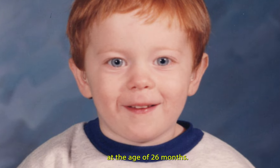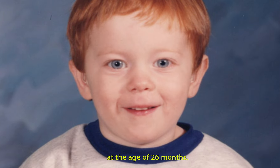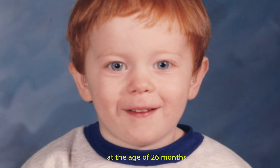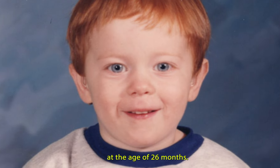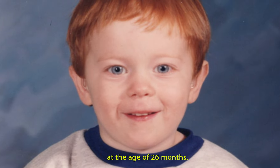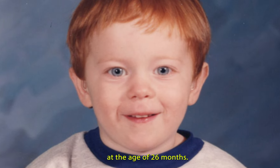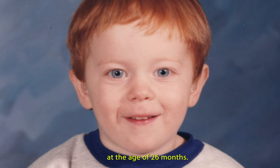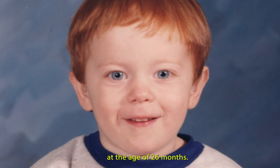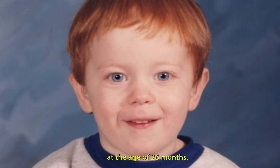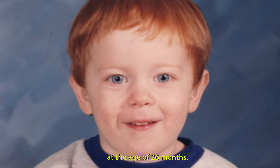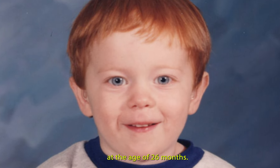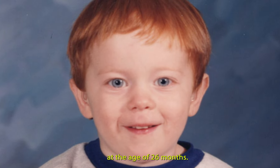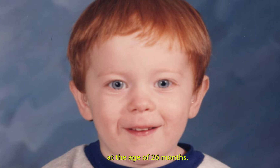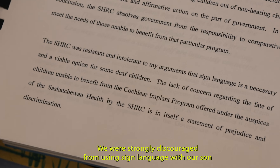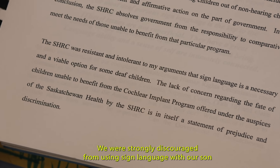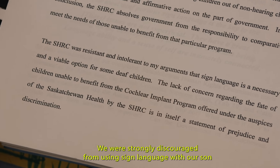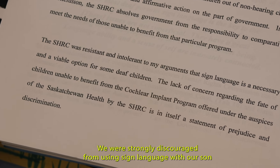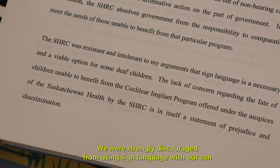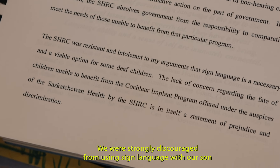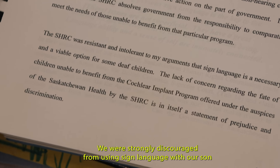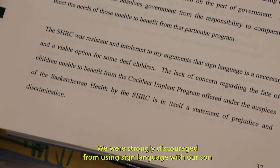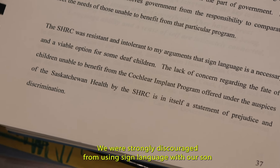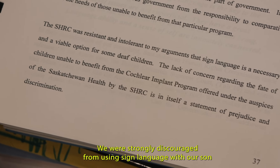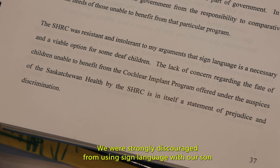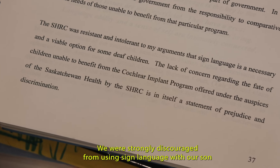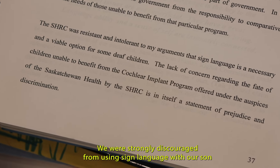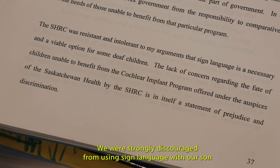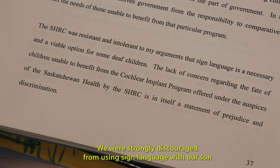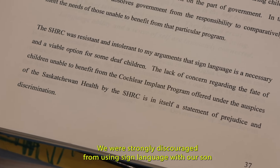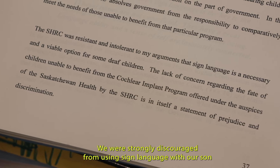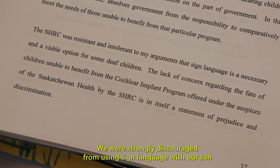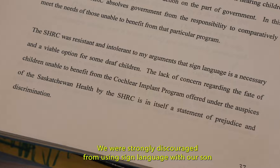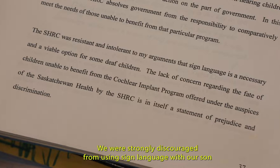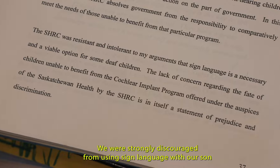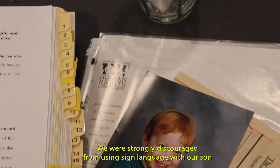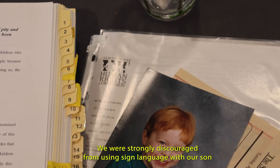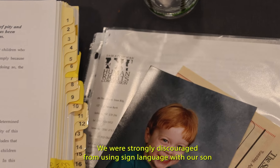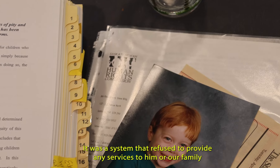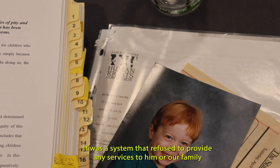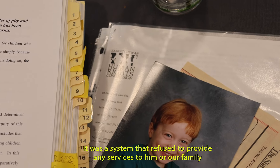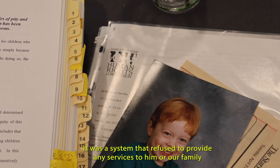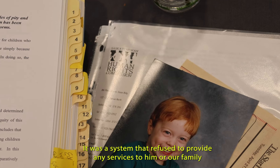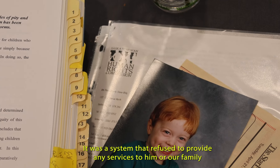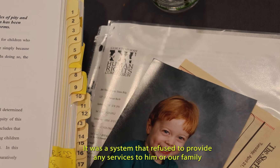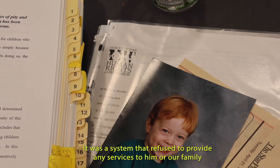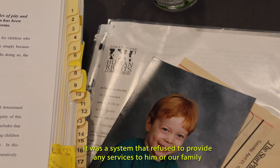26 months. We were strongly discouraged from using sign language with our son. It was a system that refused